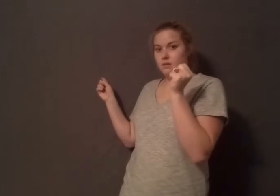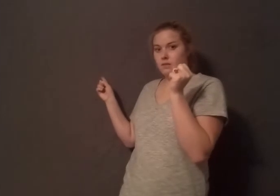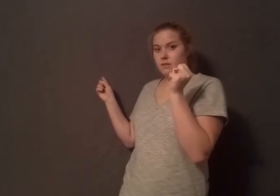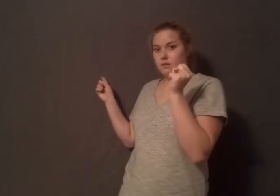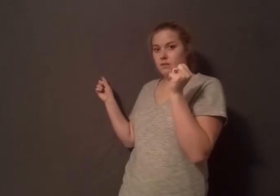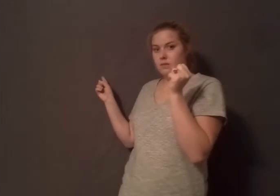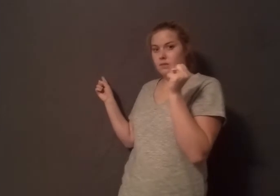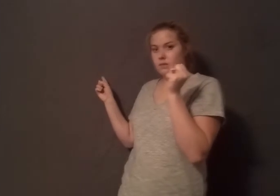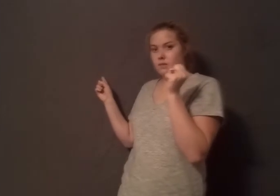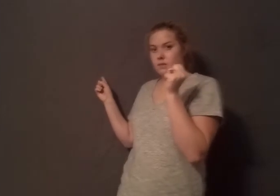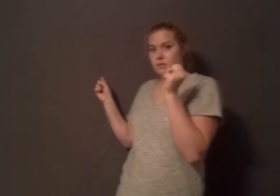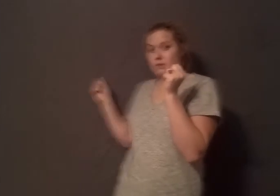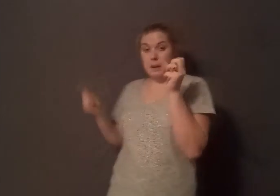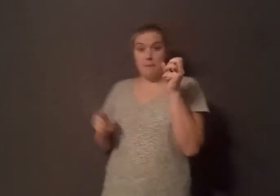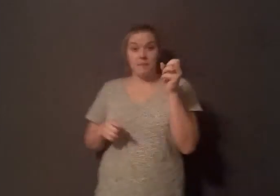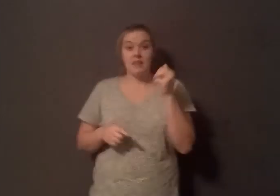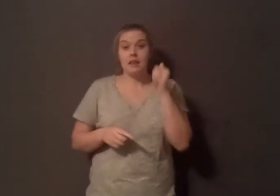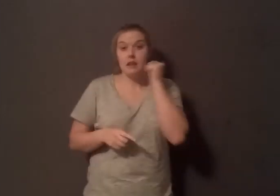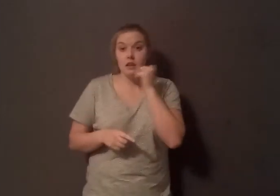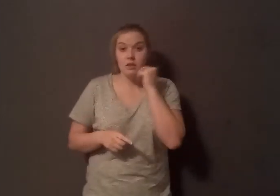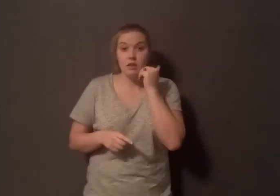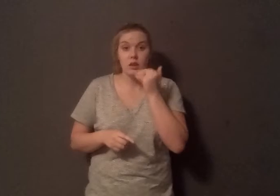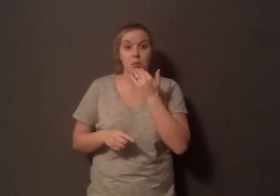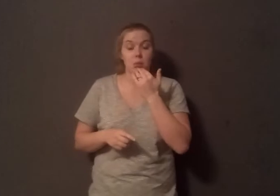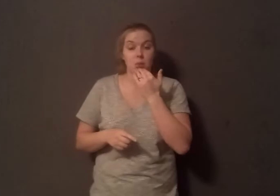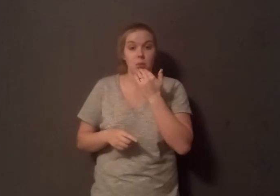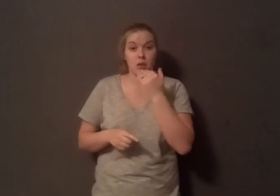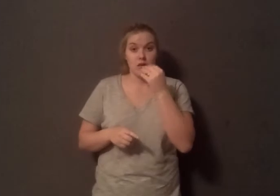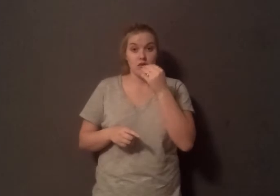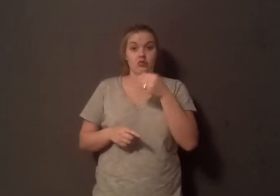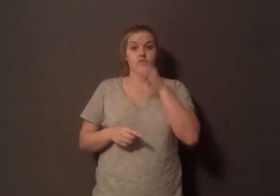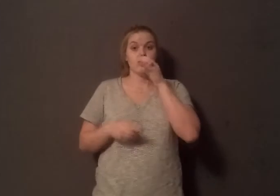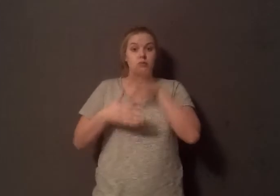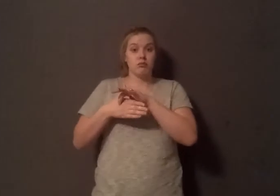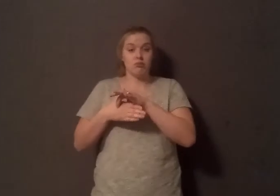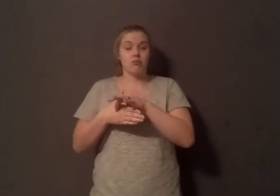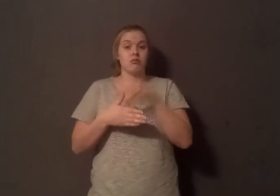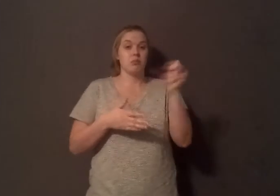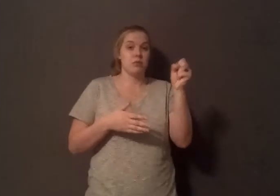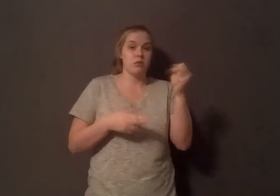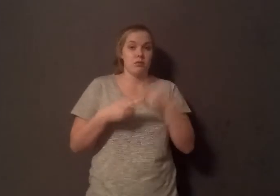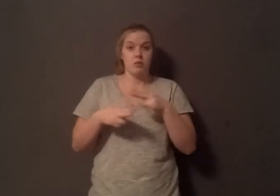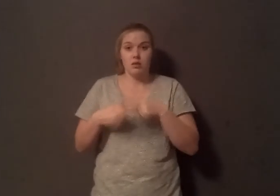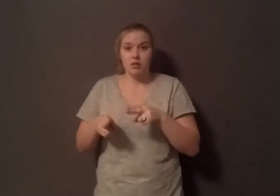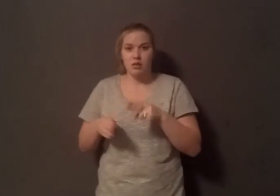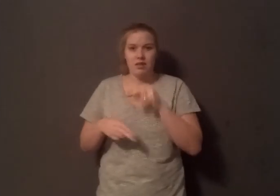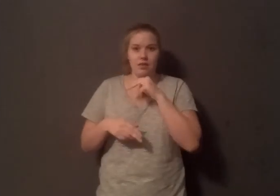disease 49% and dying from anything 64%. Why weren't breast cancer sites like Susan G. Komen warning